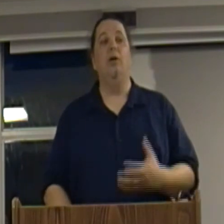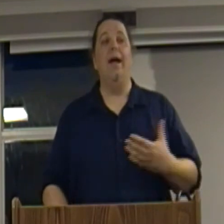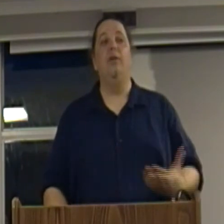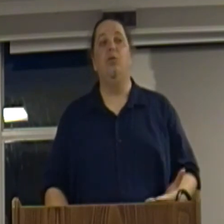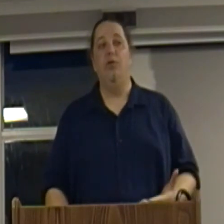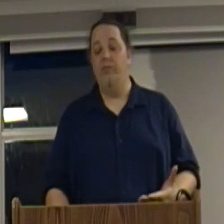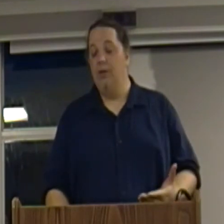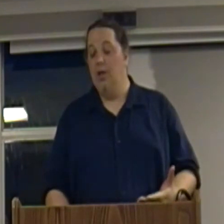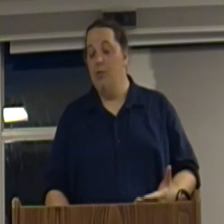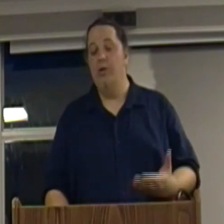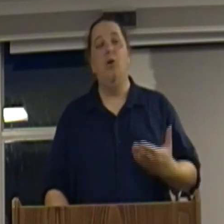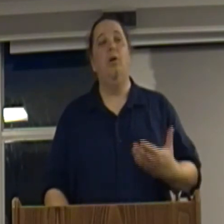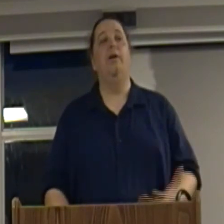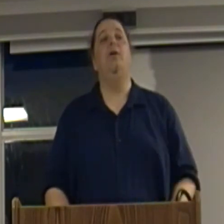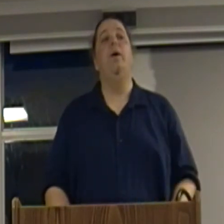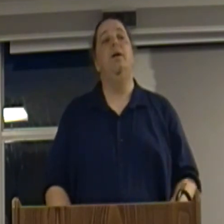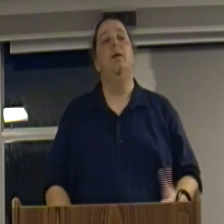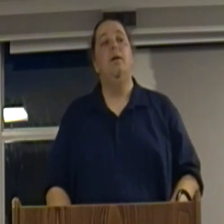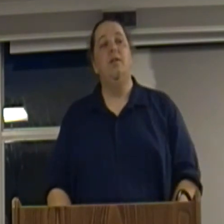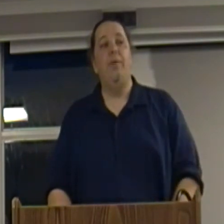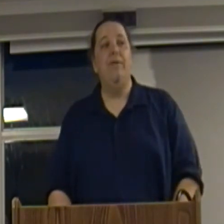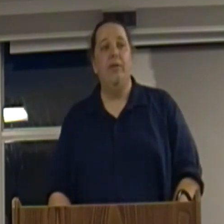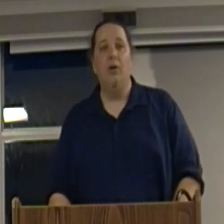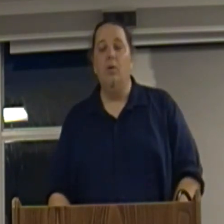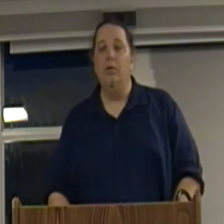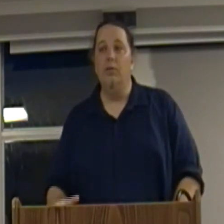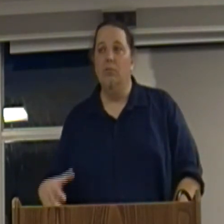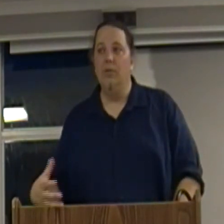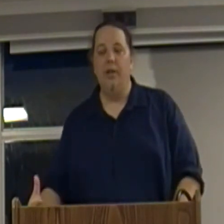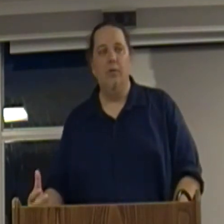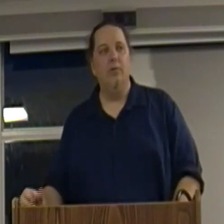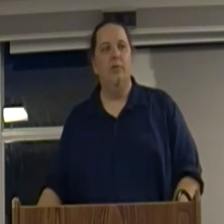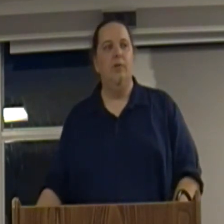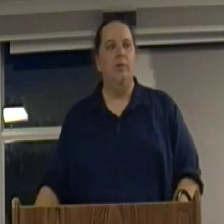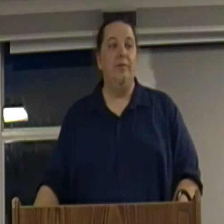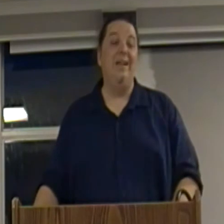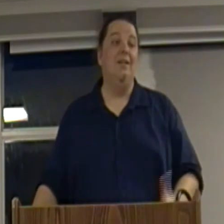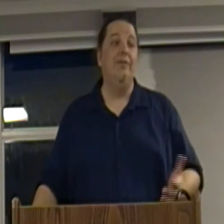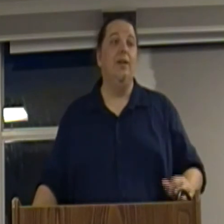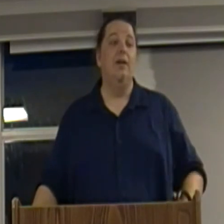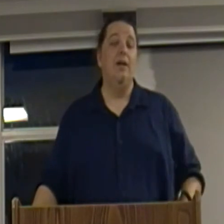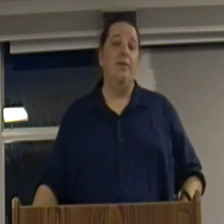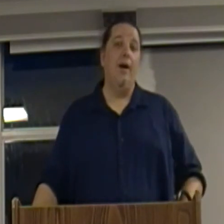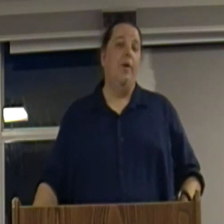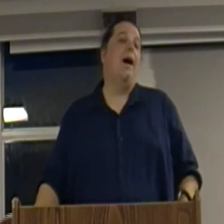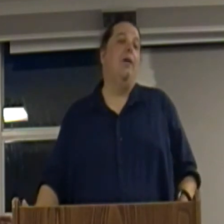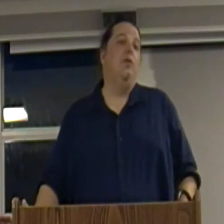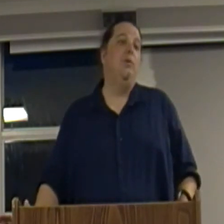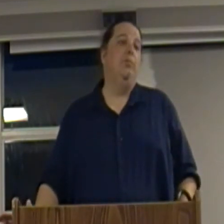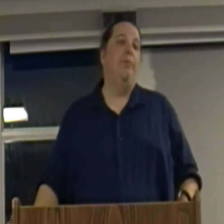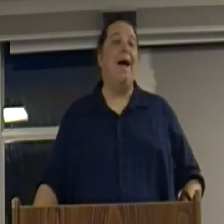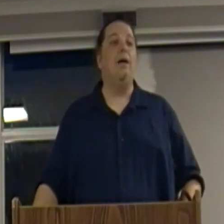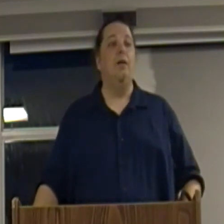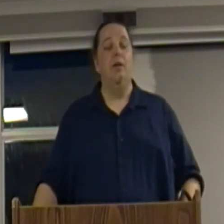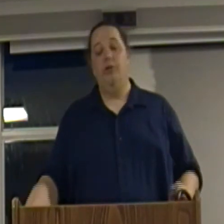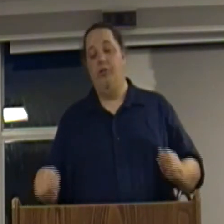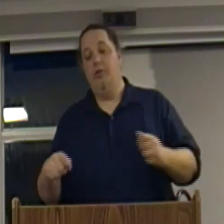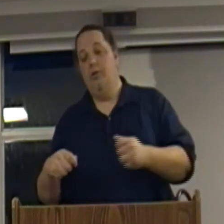longer had a source of income, who no longer had a way to pay for their own, you know, to make a living. They would hire those people back to